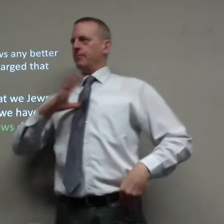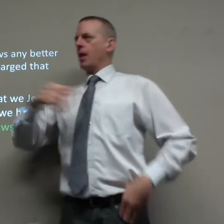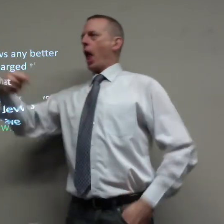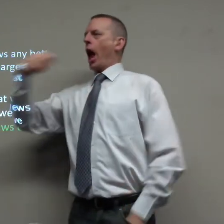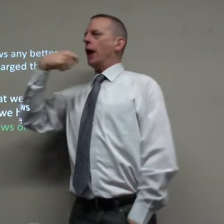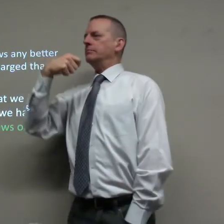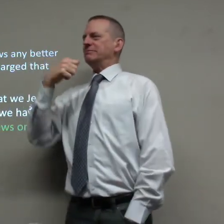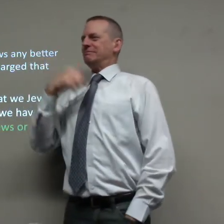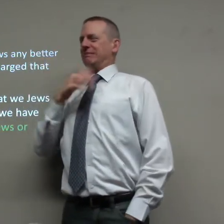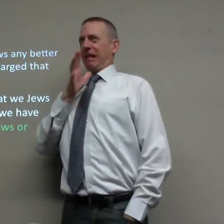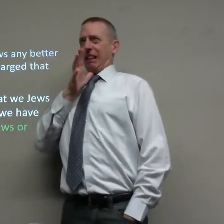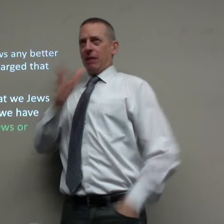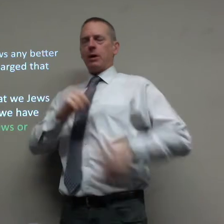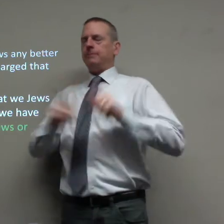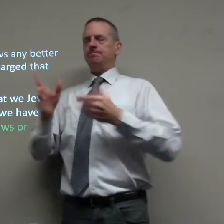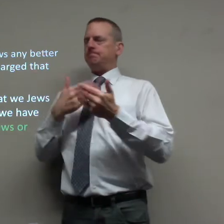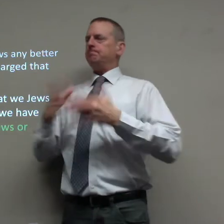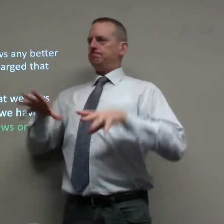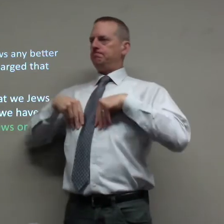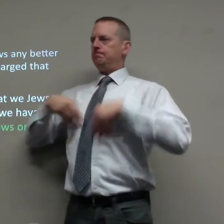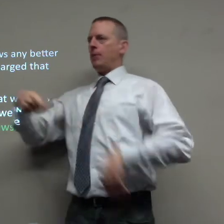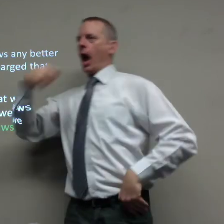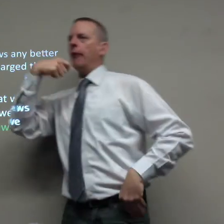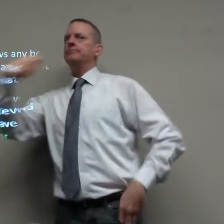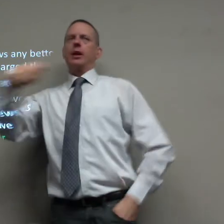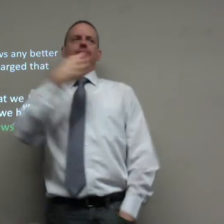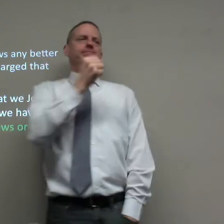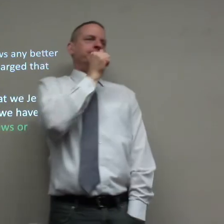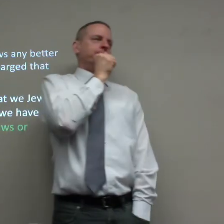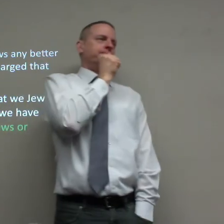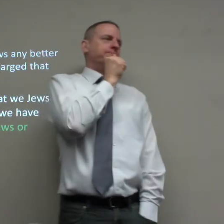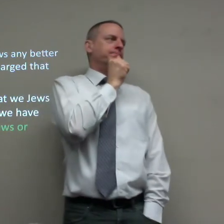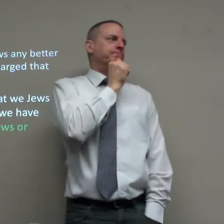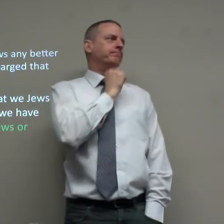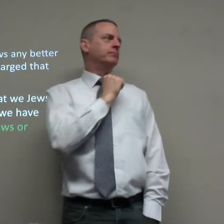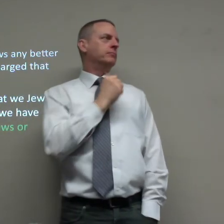you can't just accept it no matter what even if if you're not they have this and they have to endure